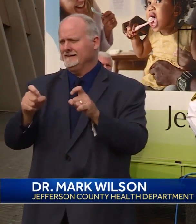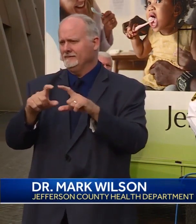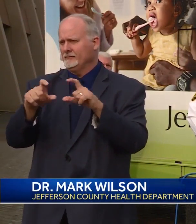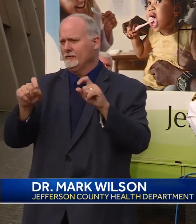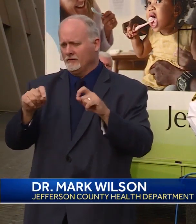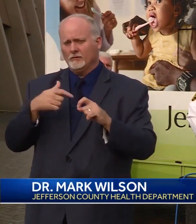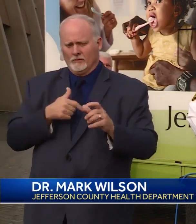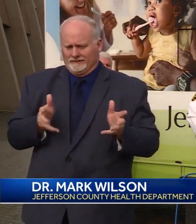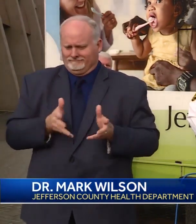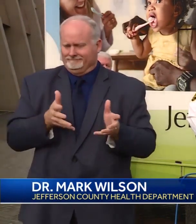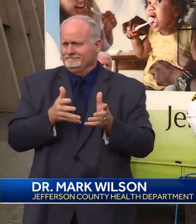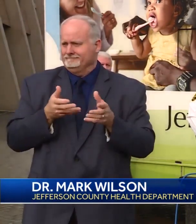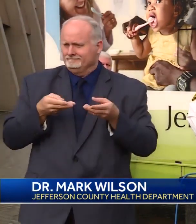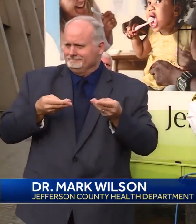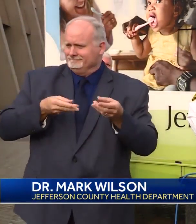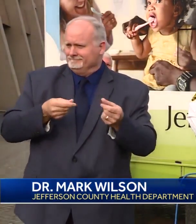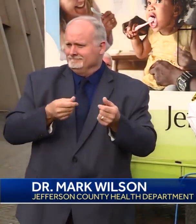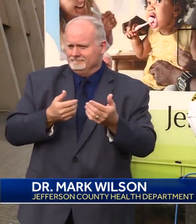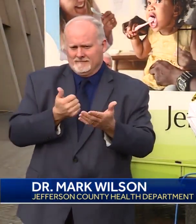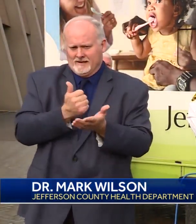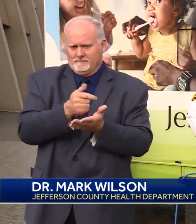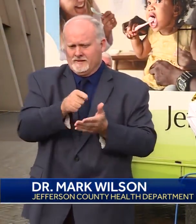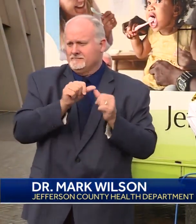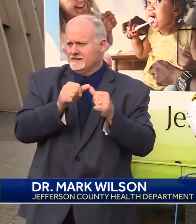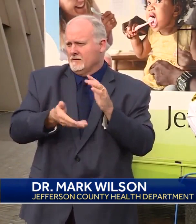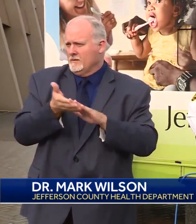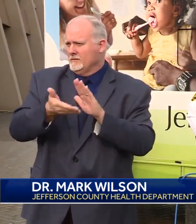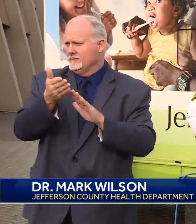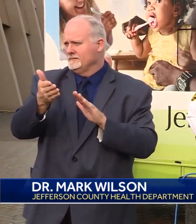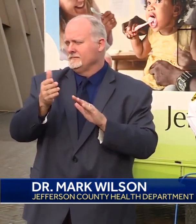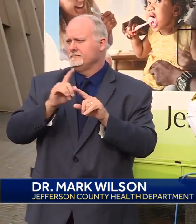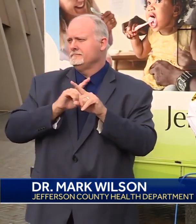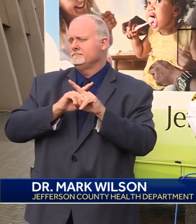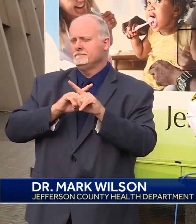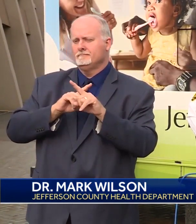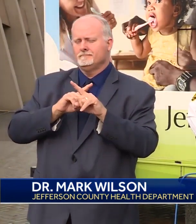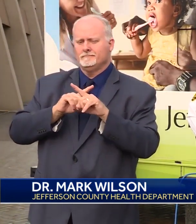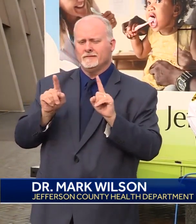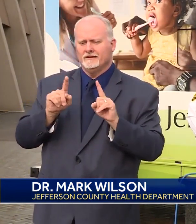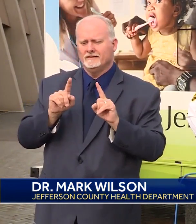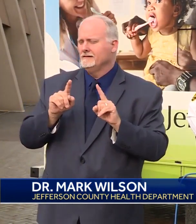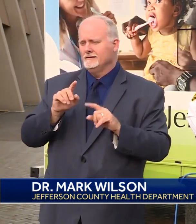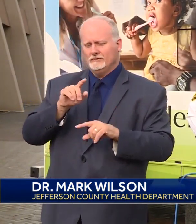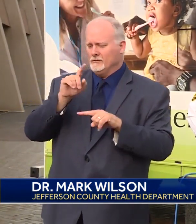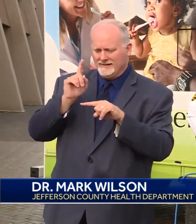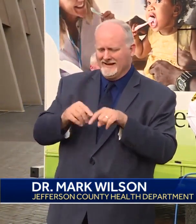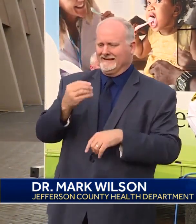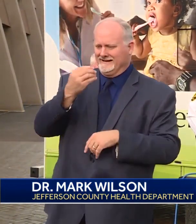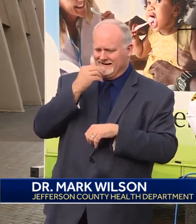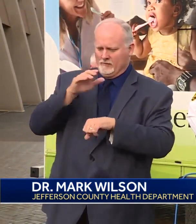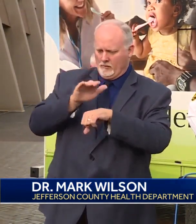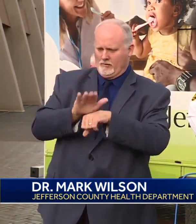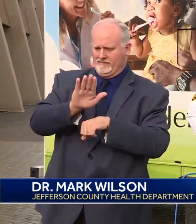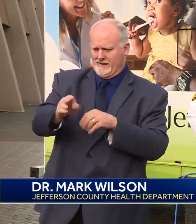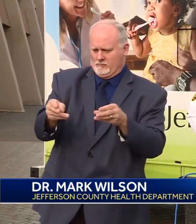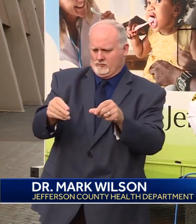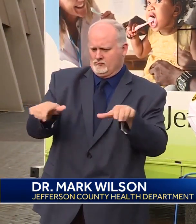We want to keep them open, but not, as I said, no eating on those premises.